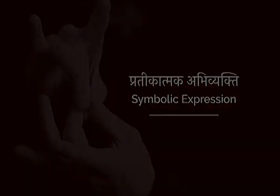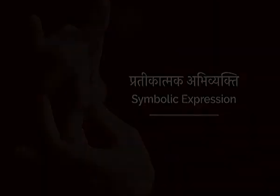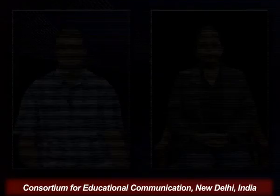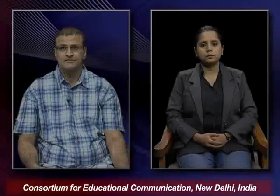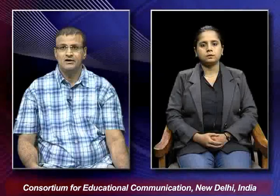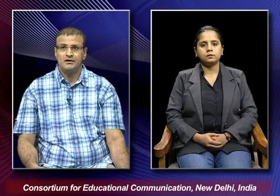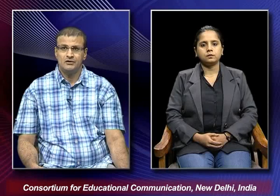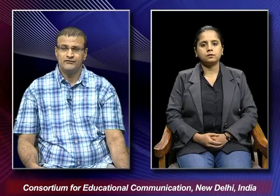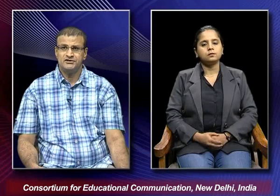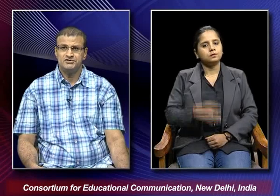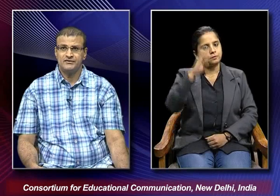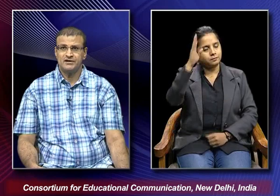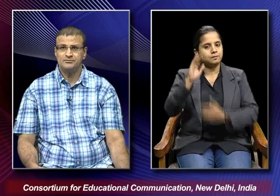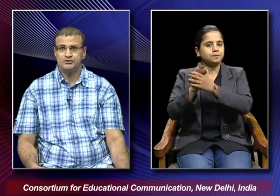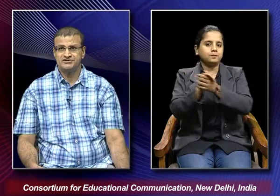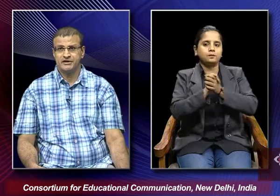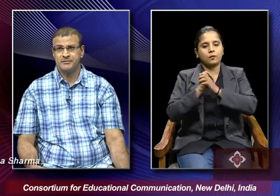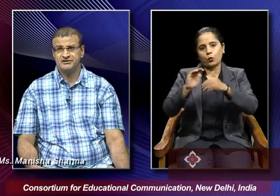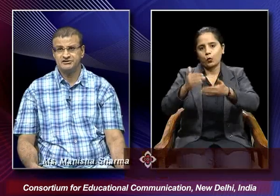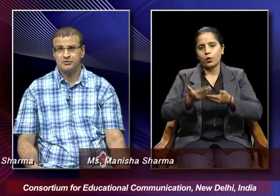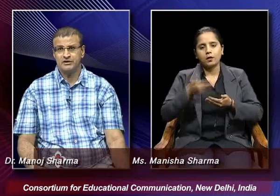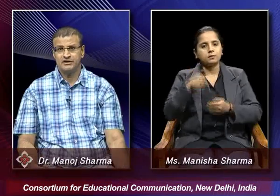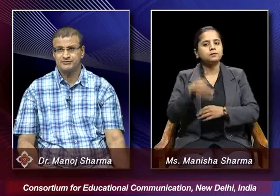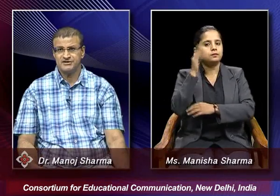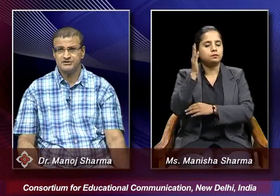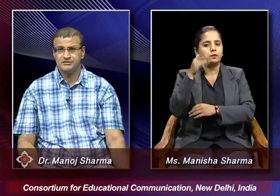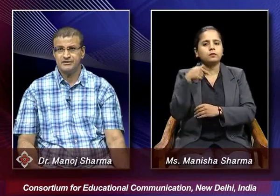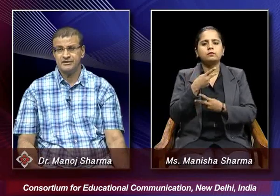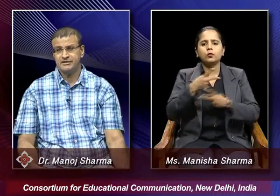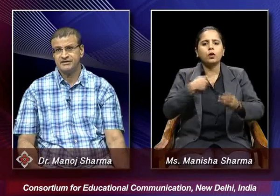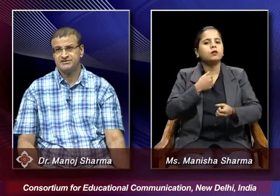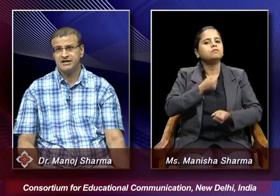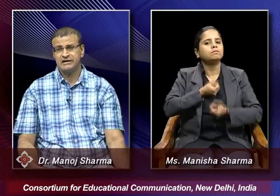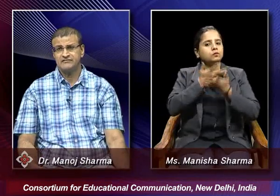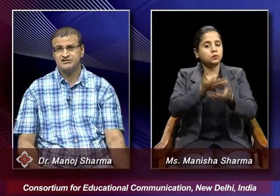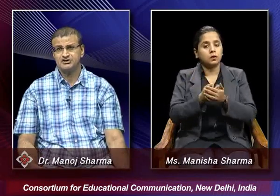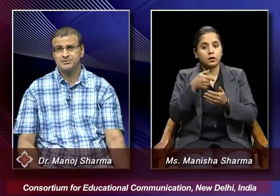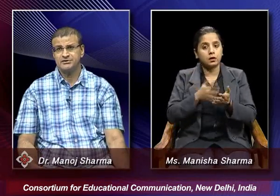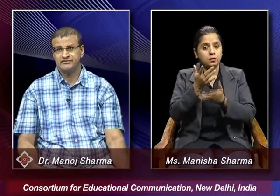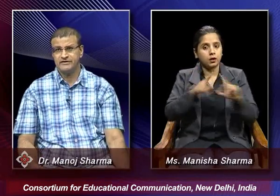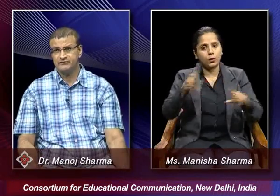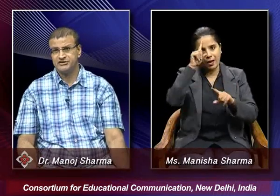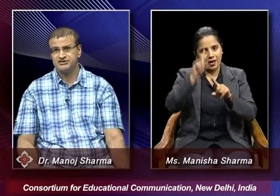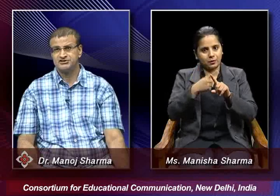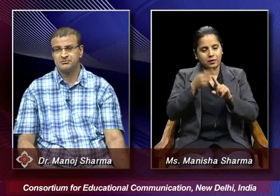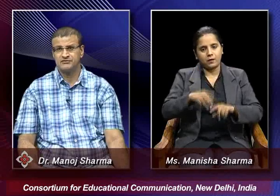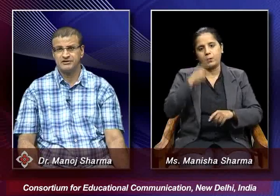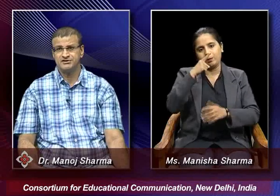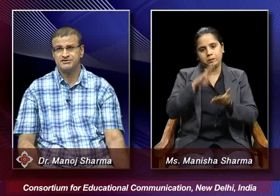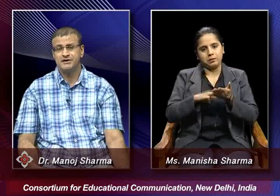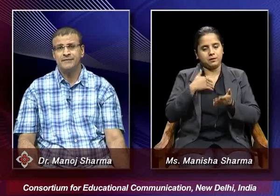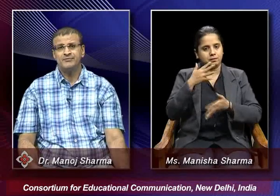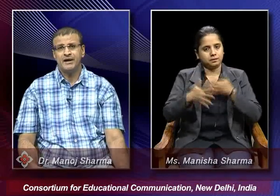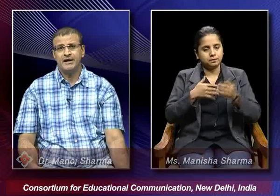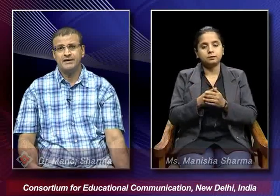Hello friends welcome to the segment symbolic expression and a sign language expert we have Manisha Sharma with